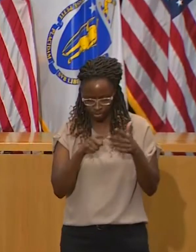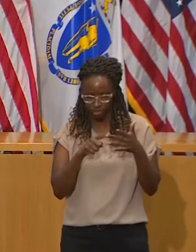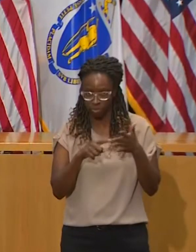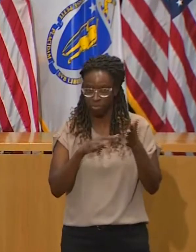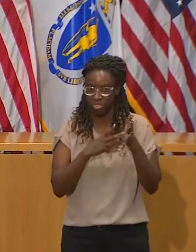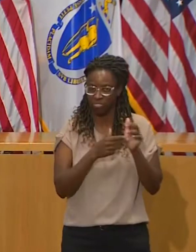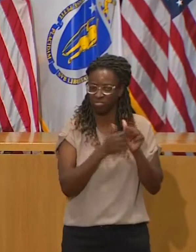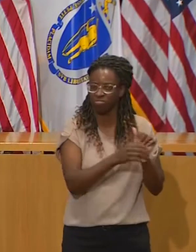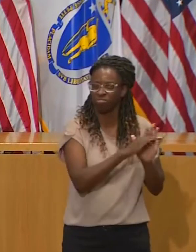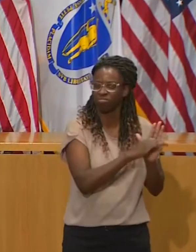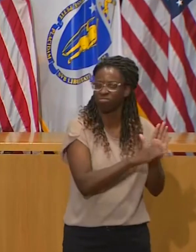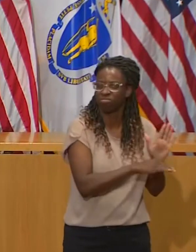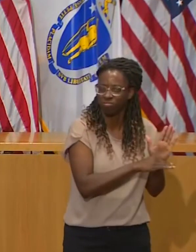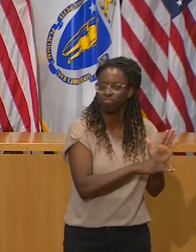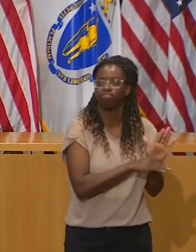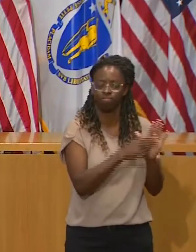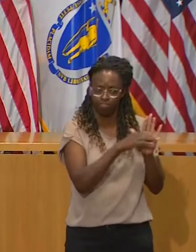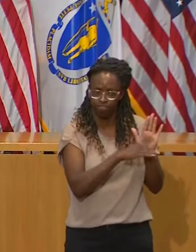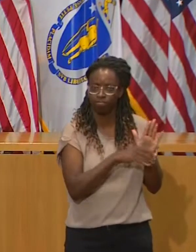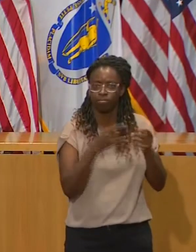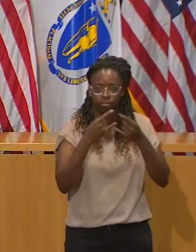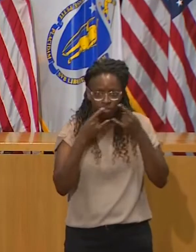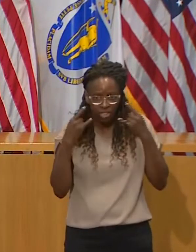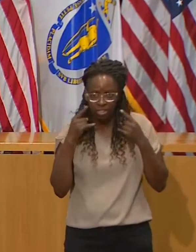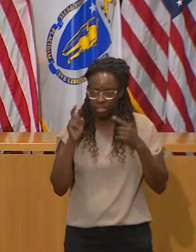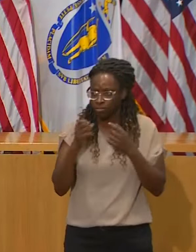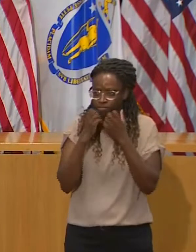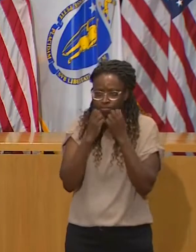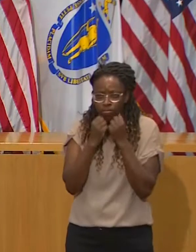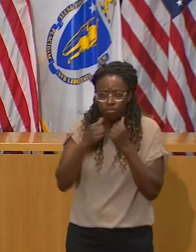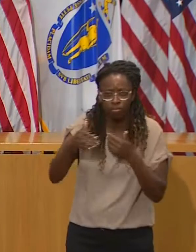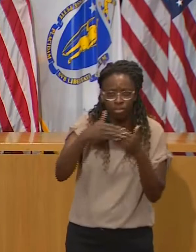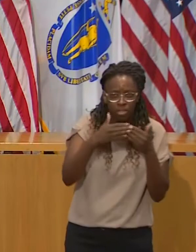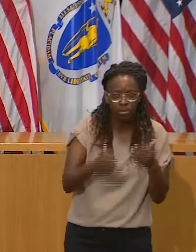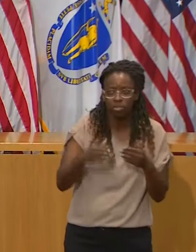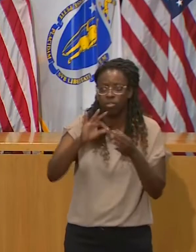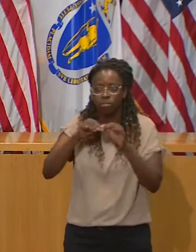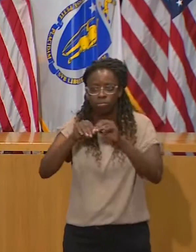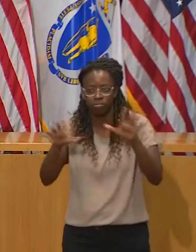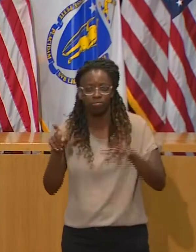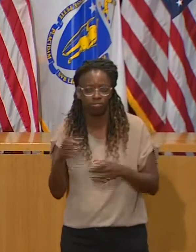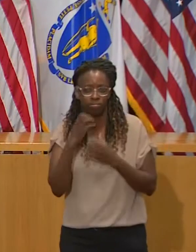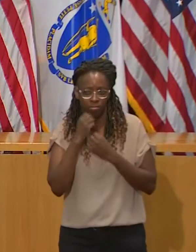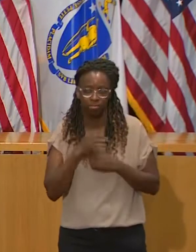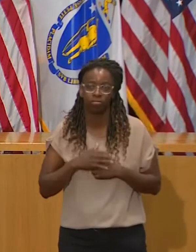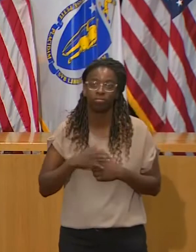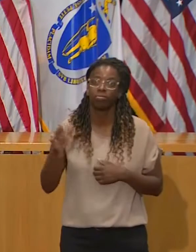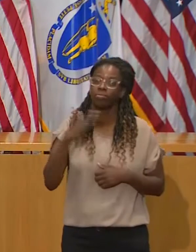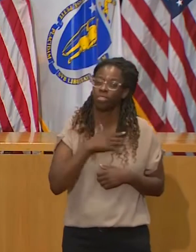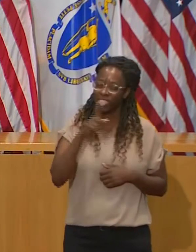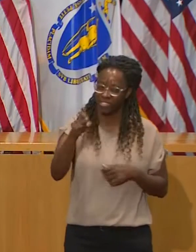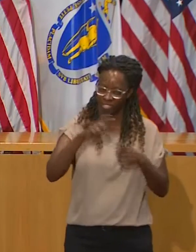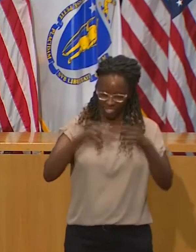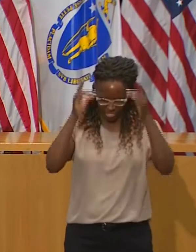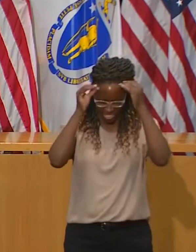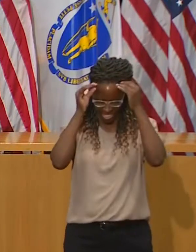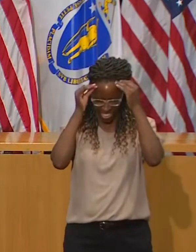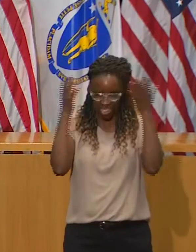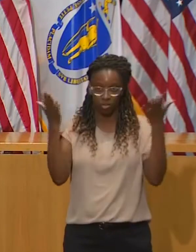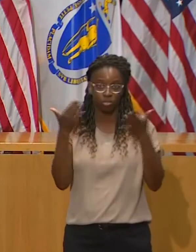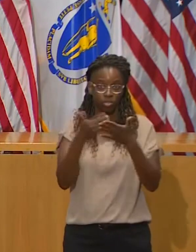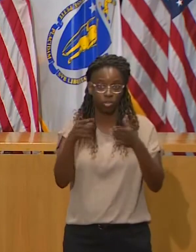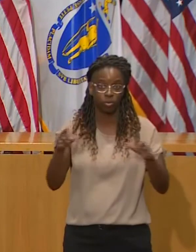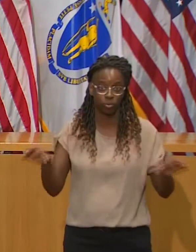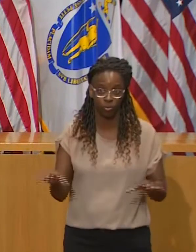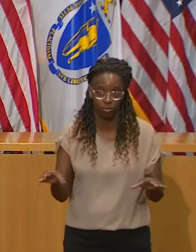what's driving the virus. We're asking everybody to really stop and think about this, think about your loved ones, think about